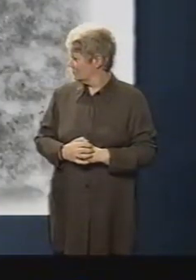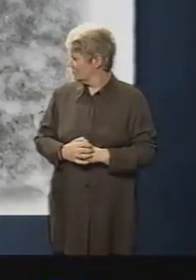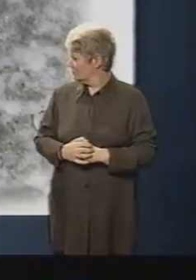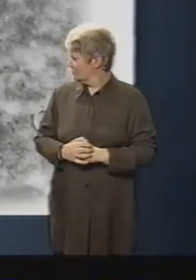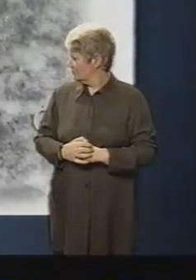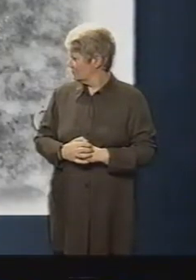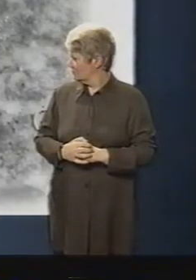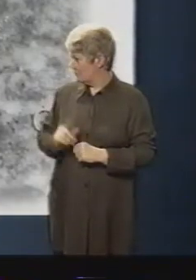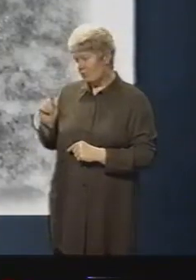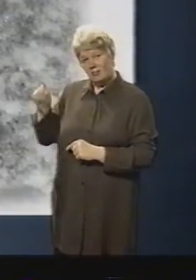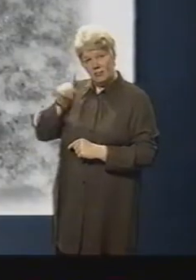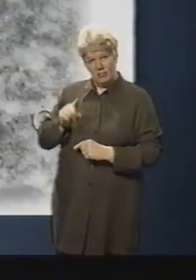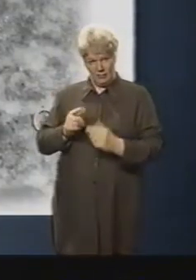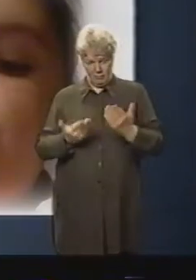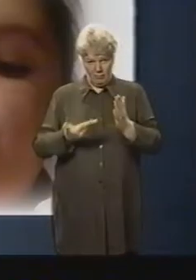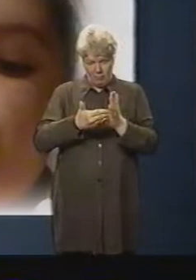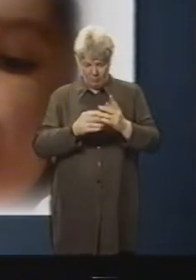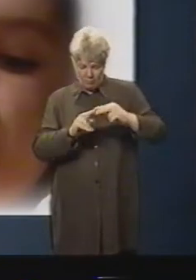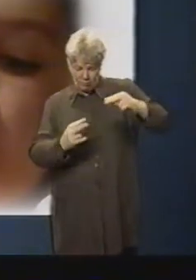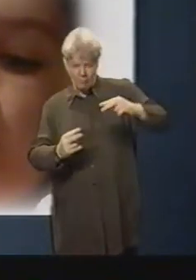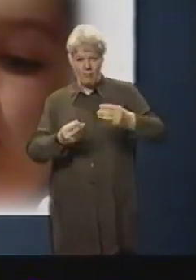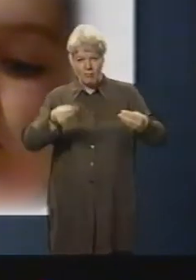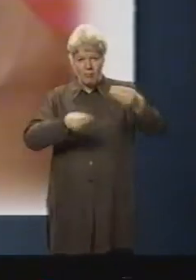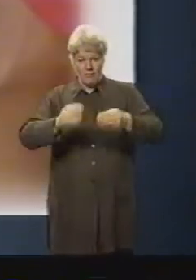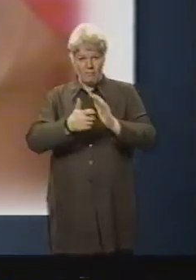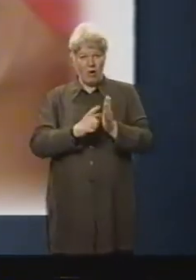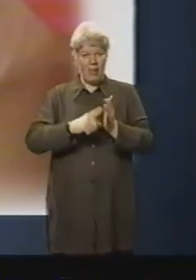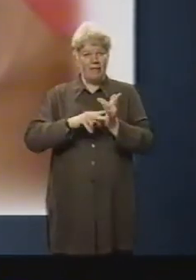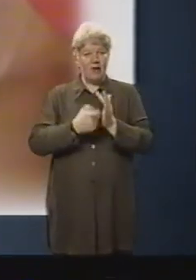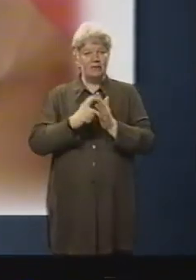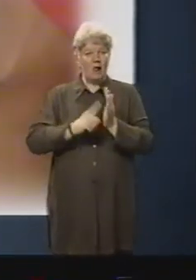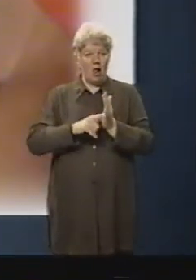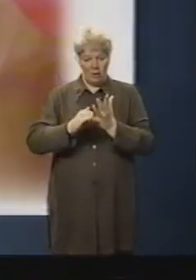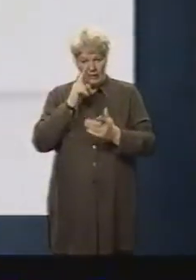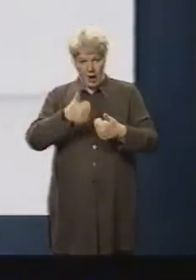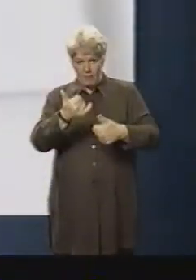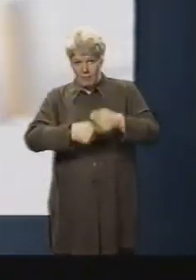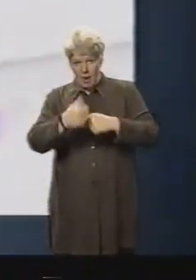These are genetically modified liver cells. Could they be a cure for diabetes?